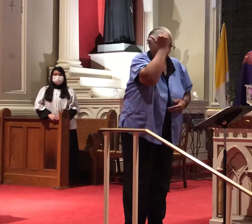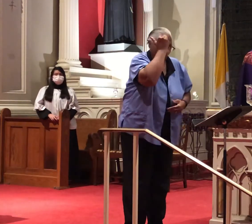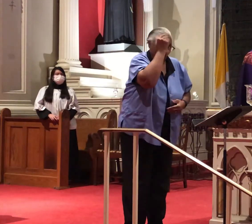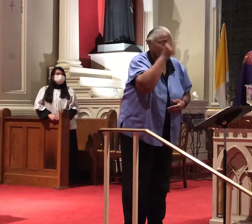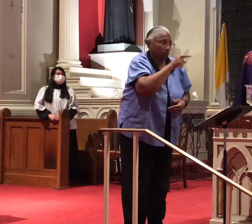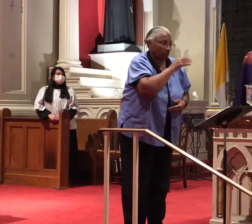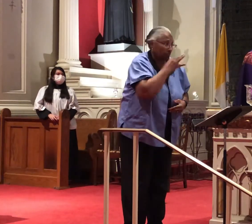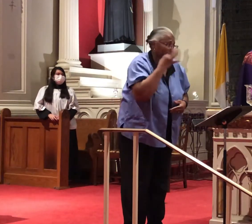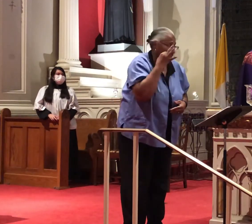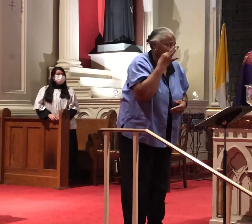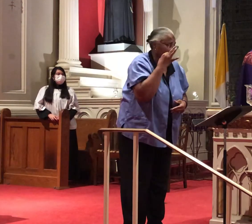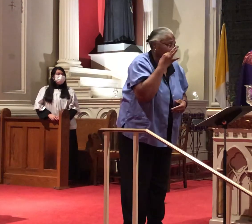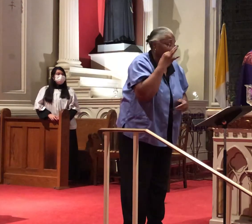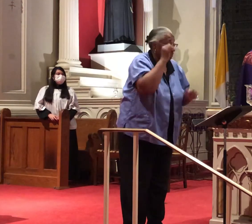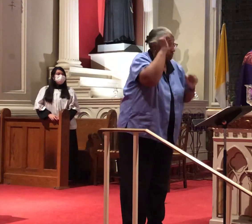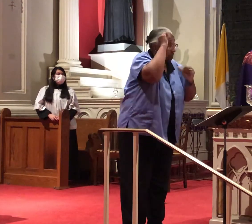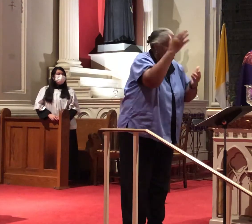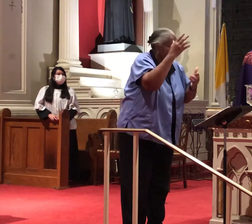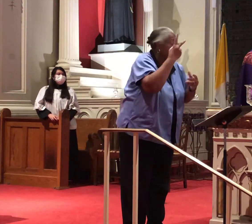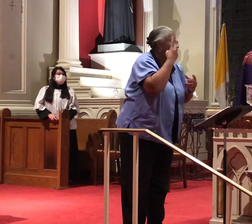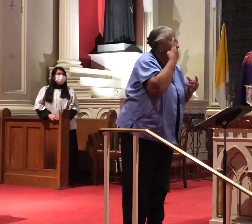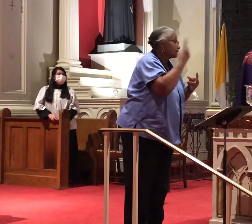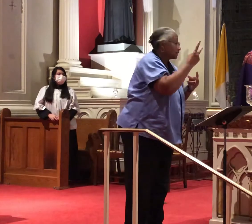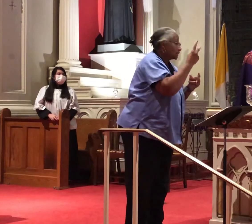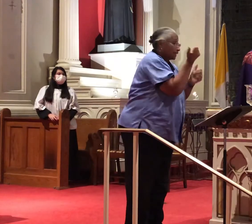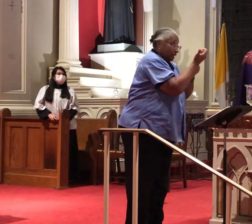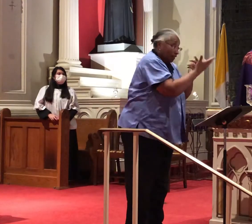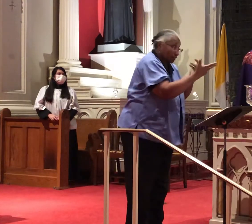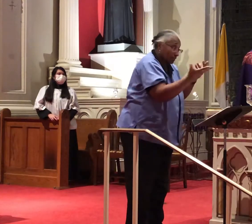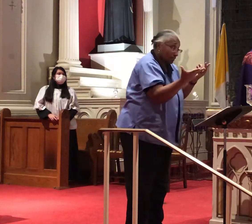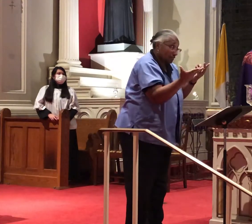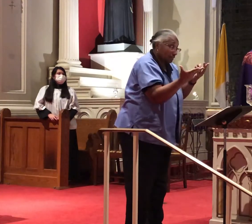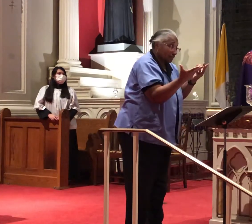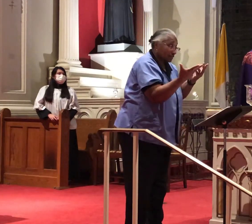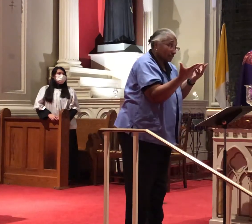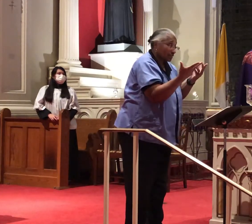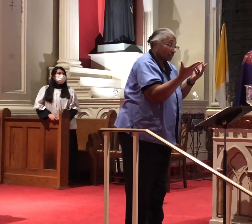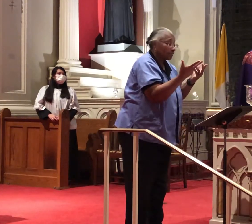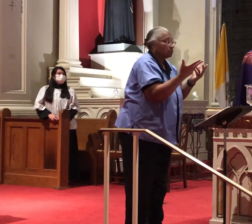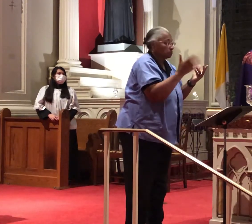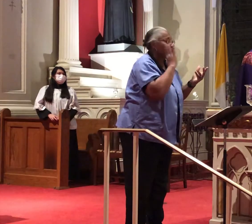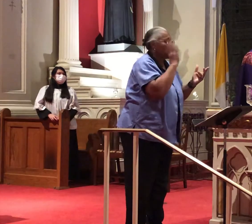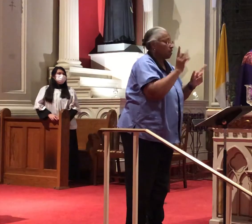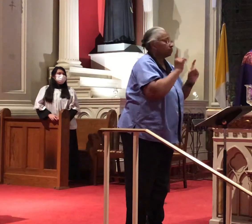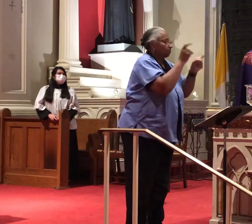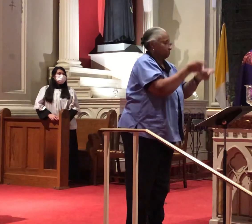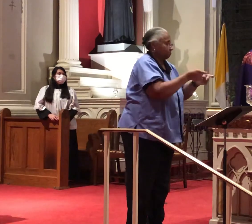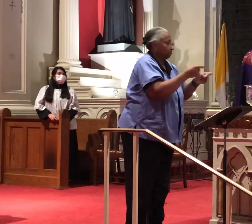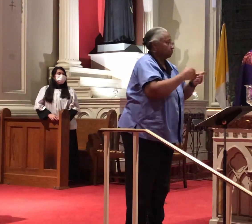And your Father who sees what is hidden will repay you.